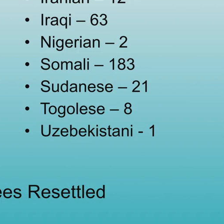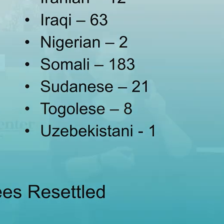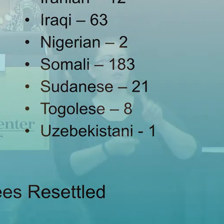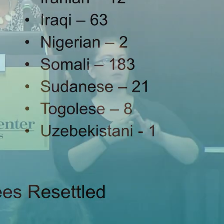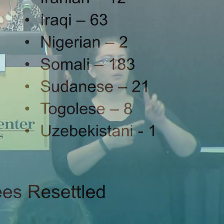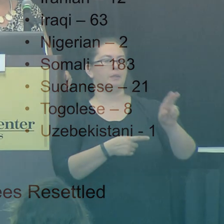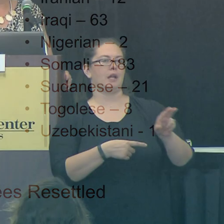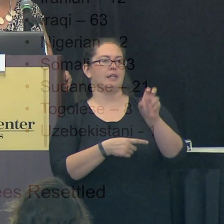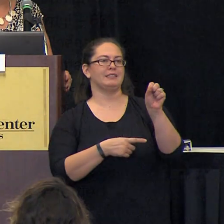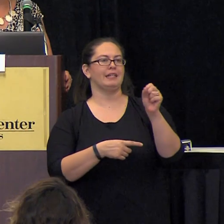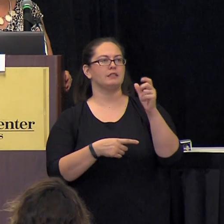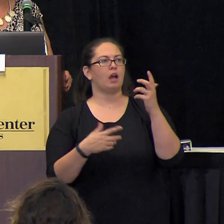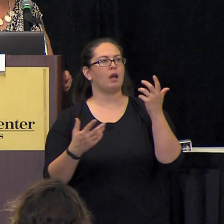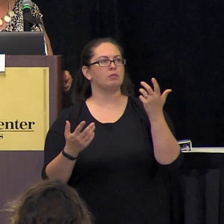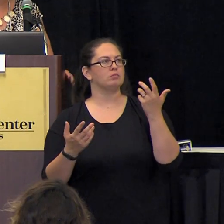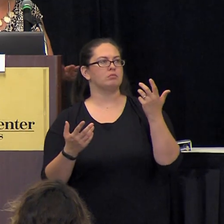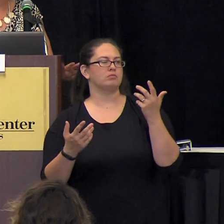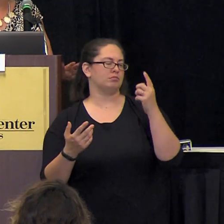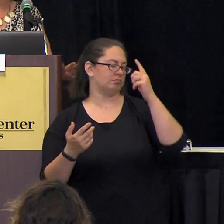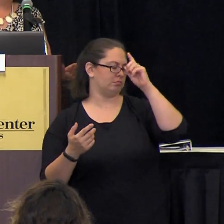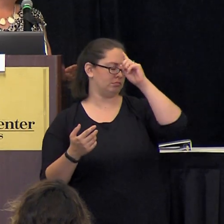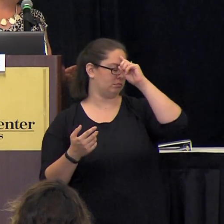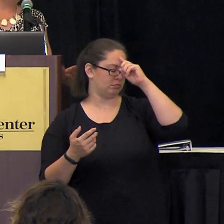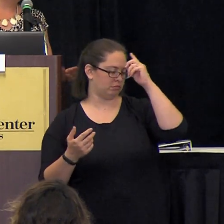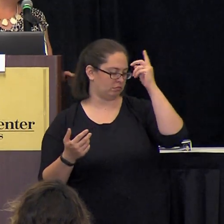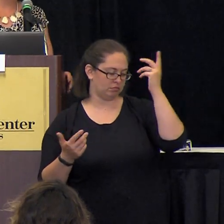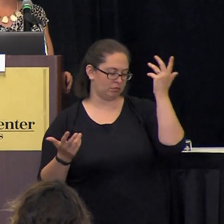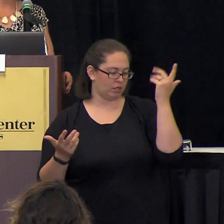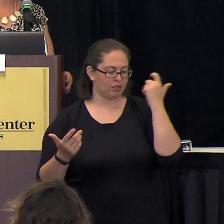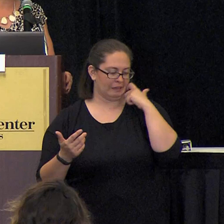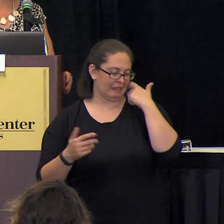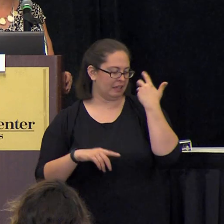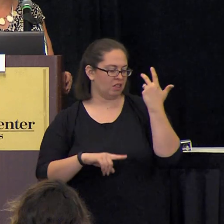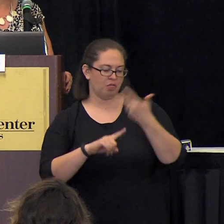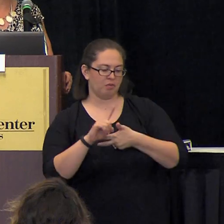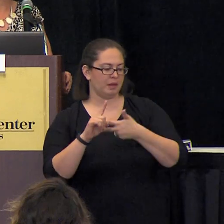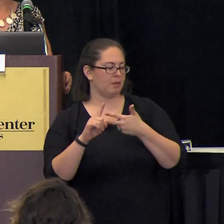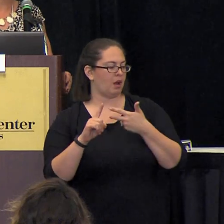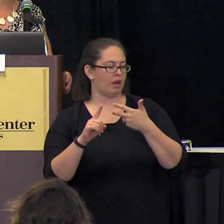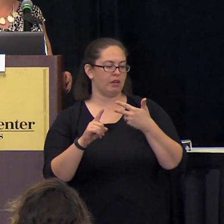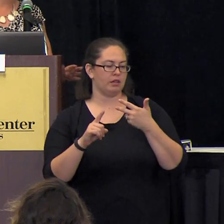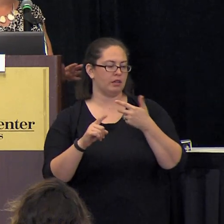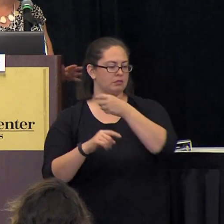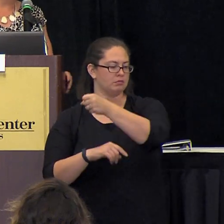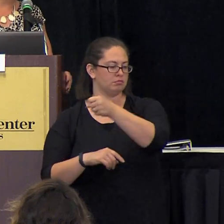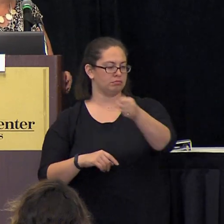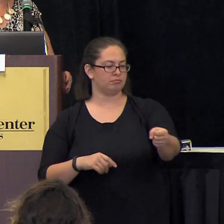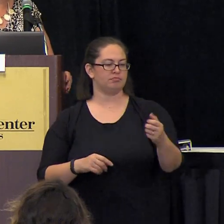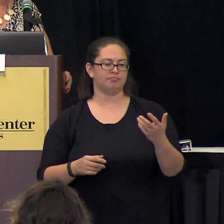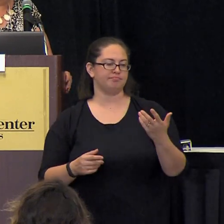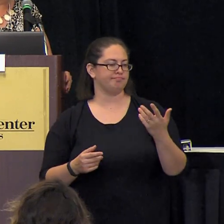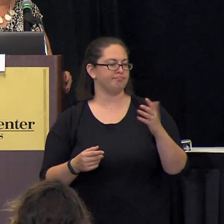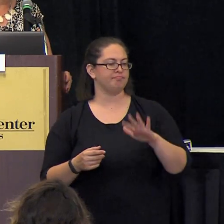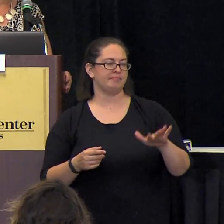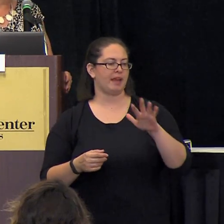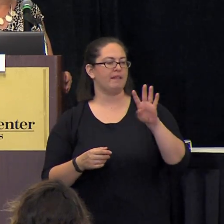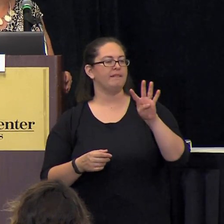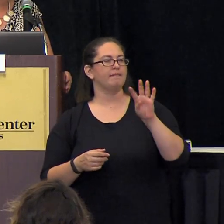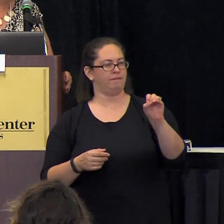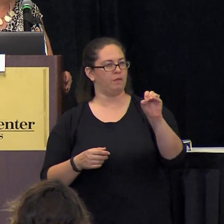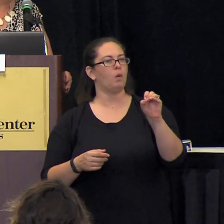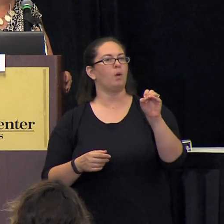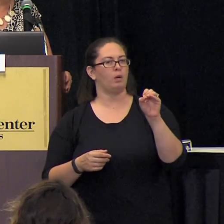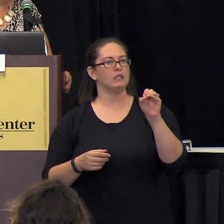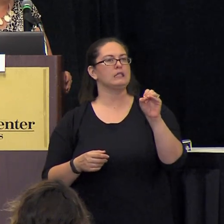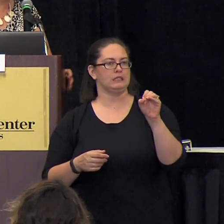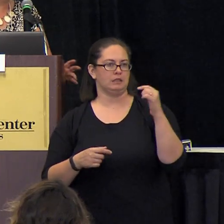united states i would say off the top of my head in the past three months we have resettled close to 40 congolese